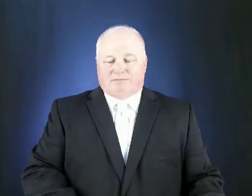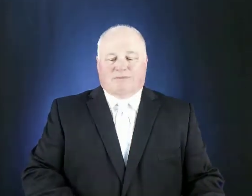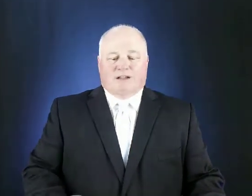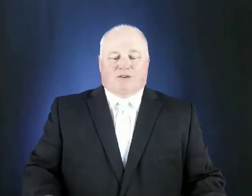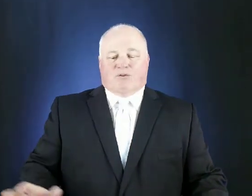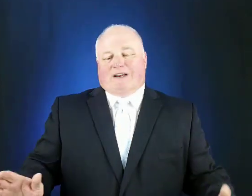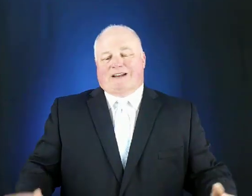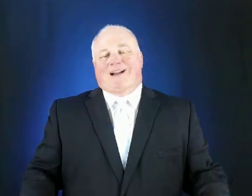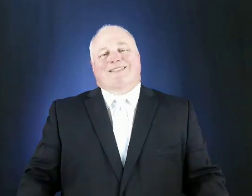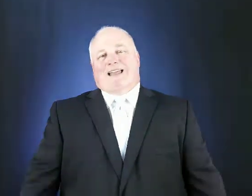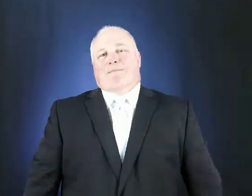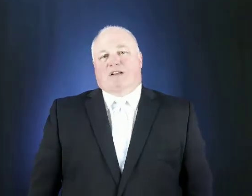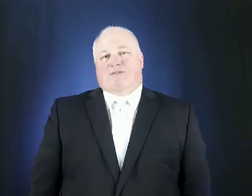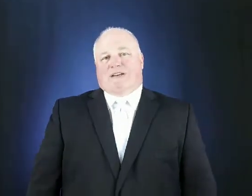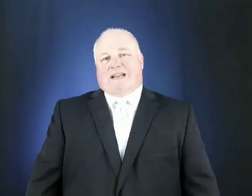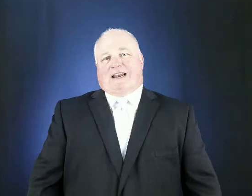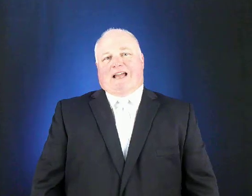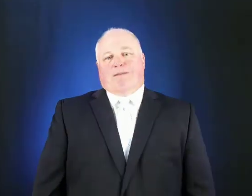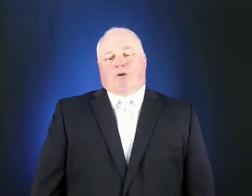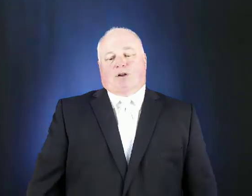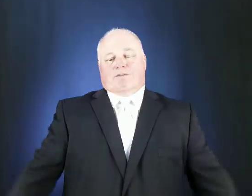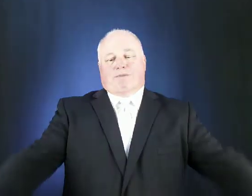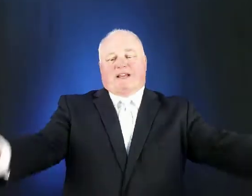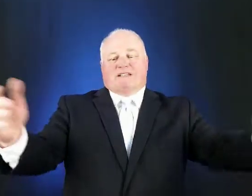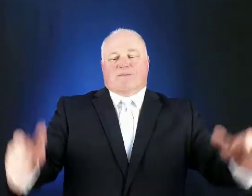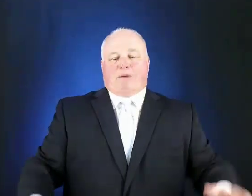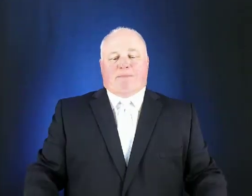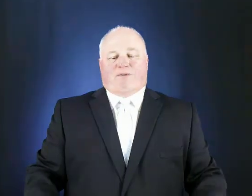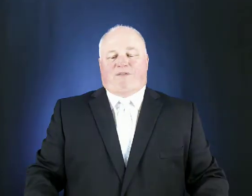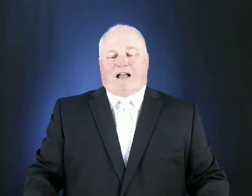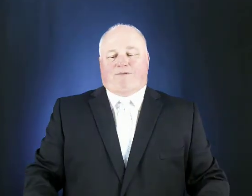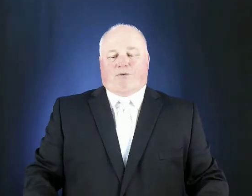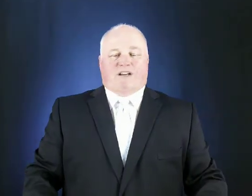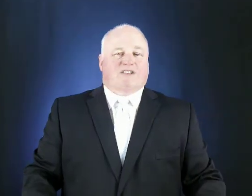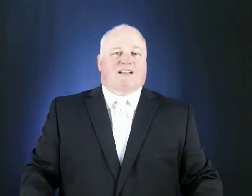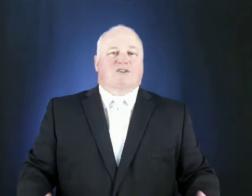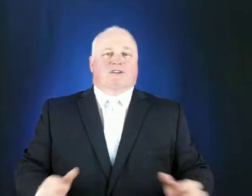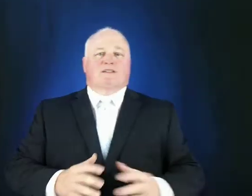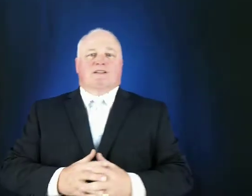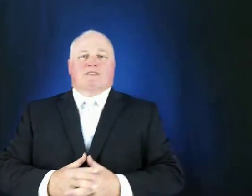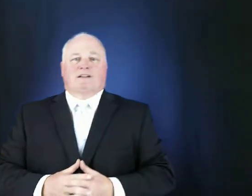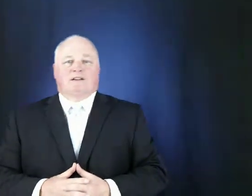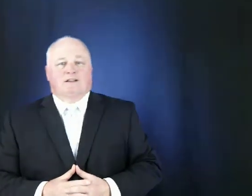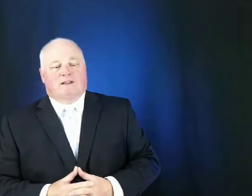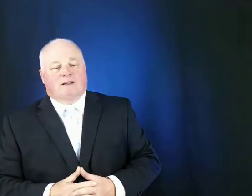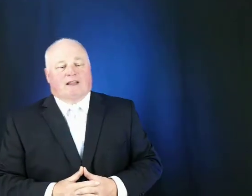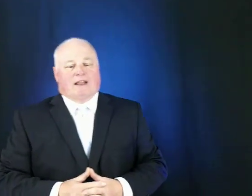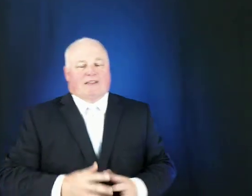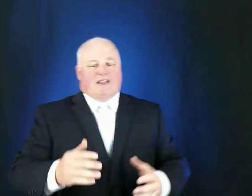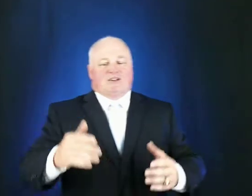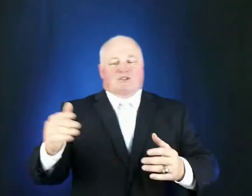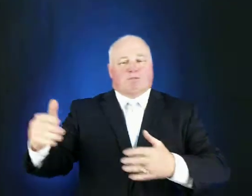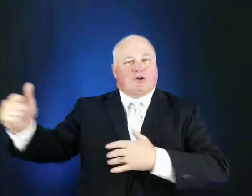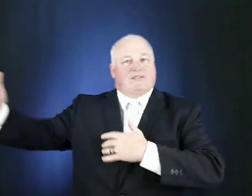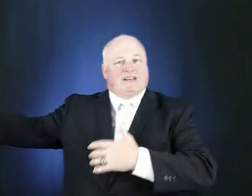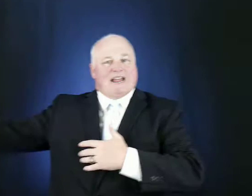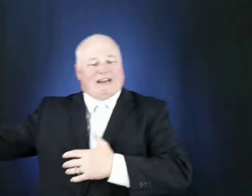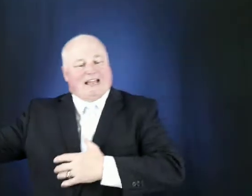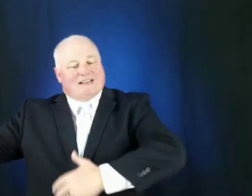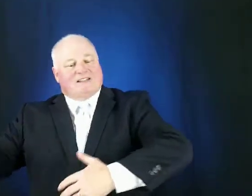it's really not that much of a deadline because millions of people file for extensions and they just move the deadline until